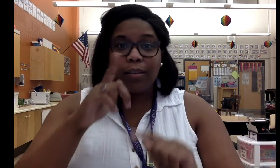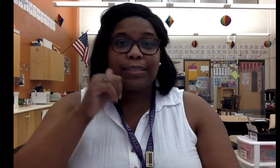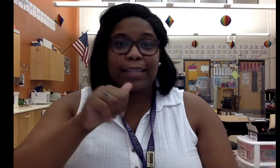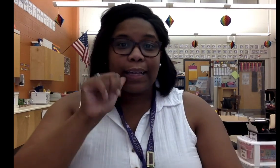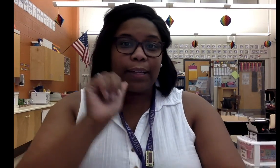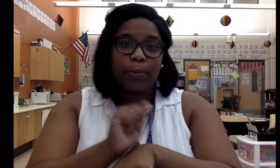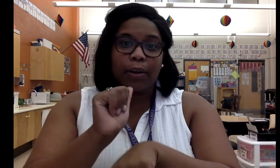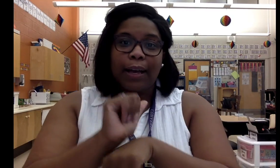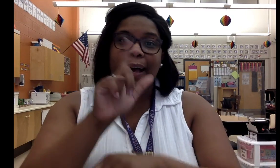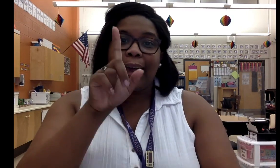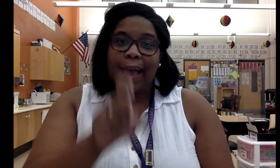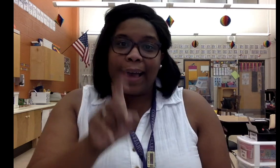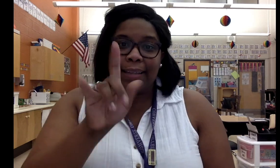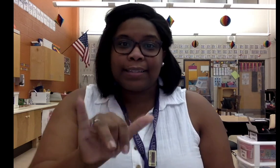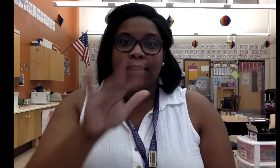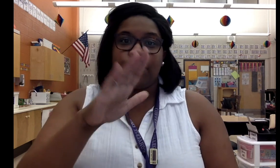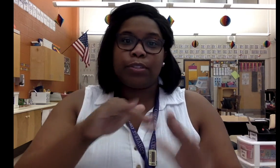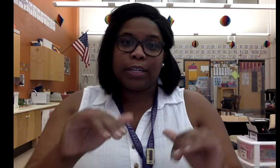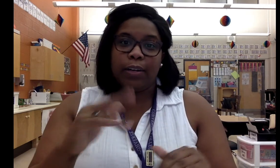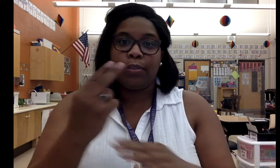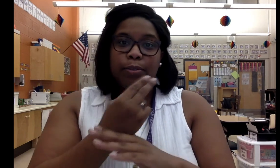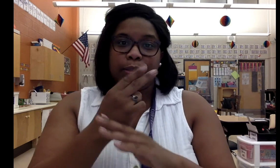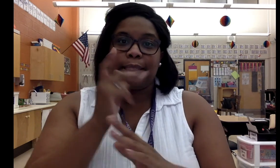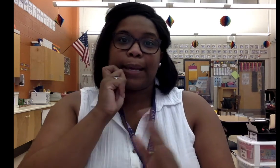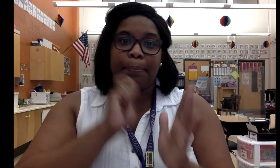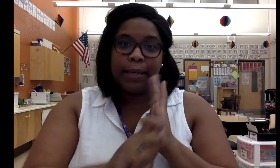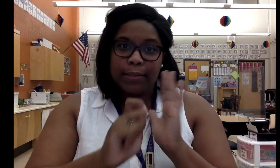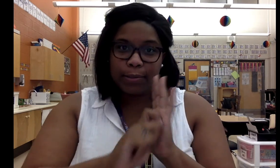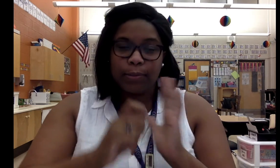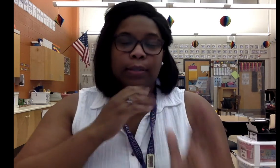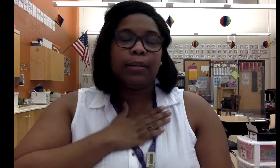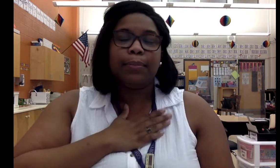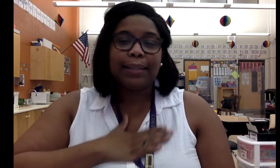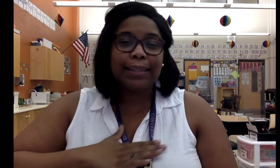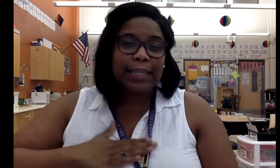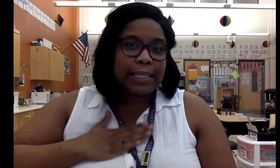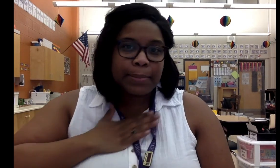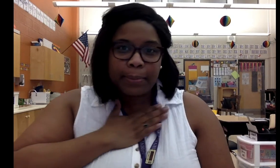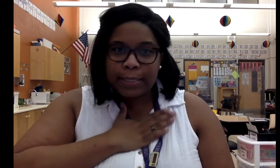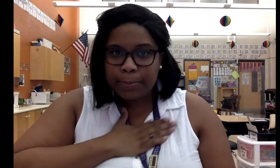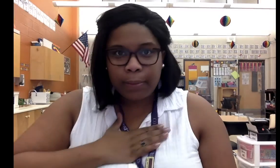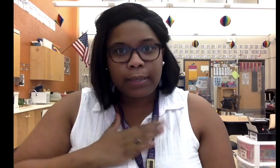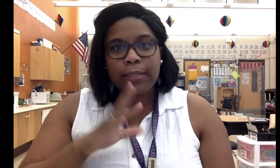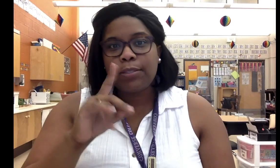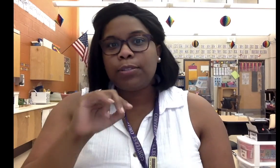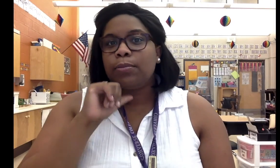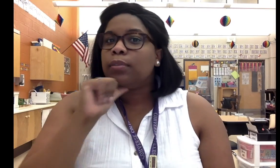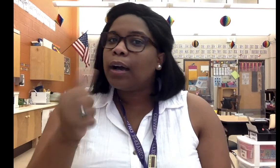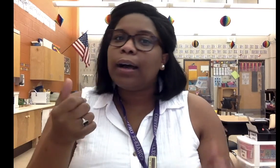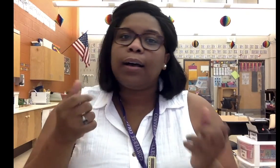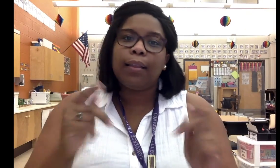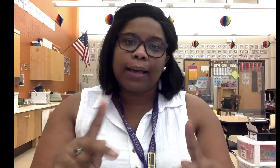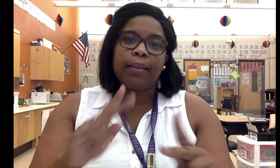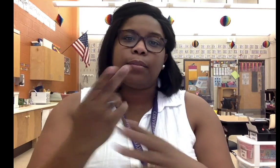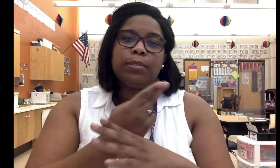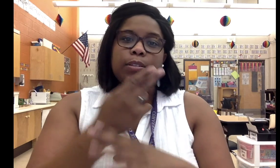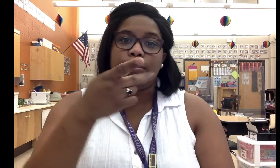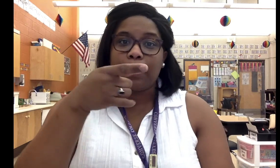daily work, I ask that your child uses a pencil. Please, please, please do not allow them to use a